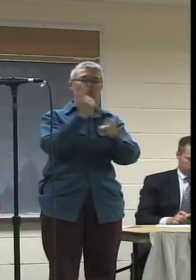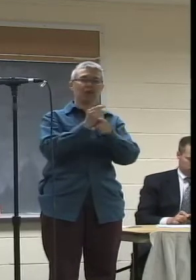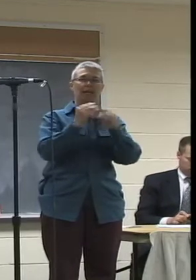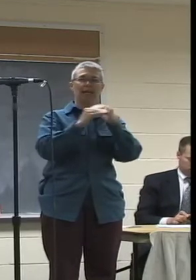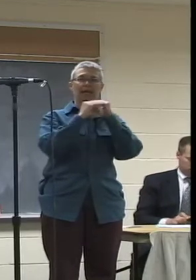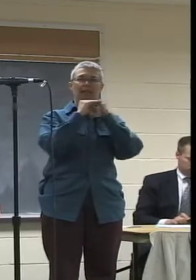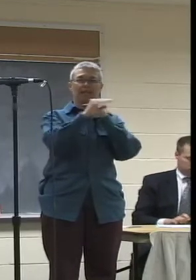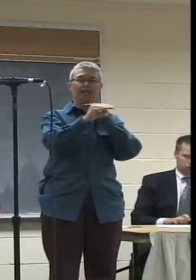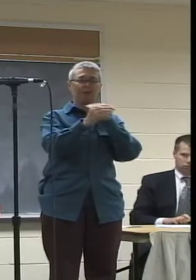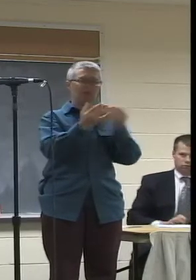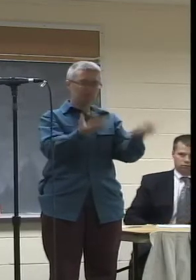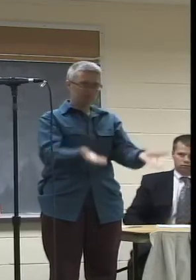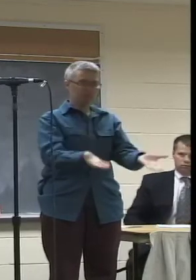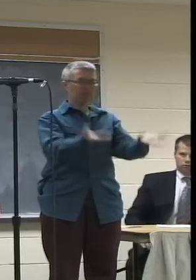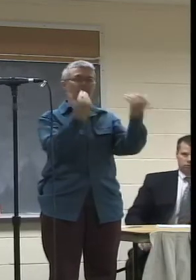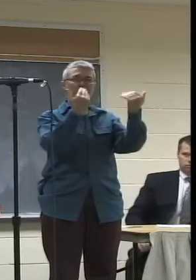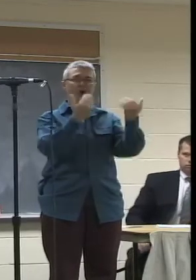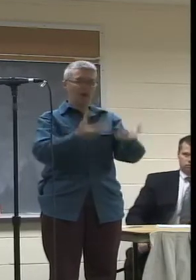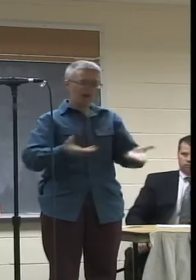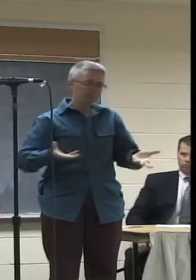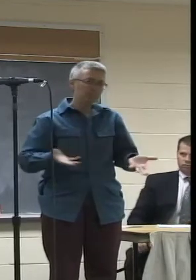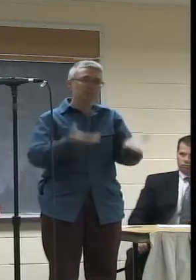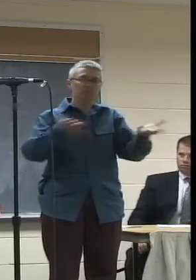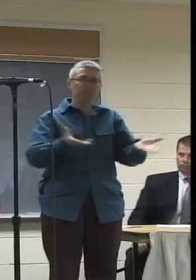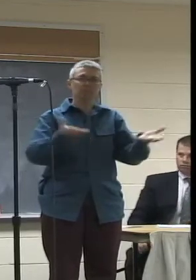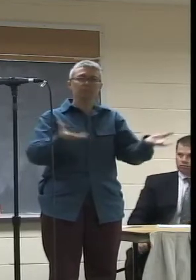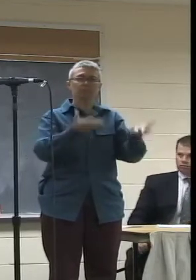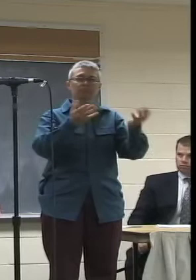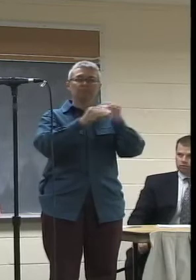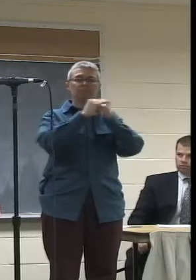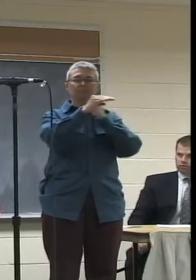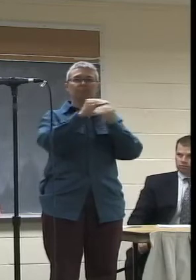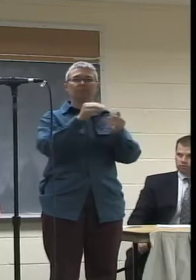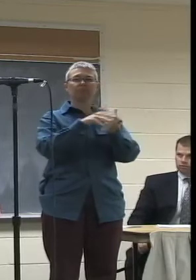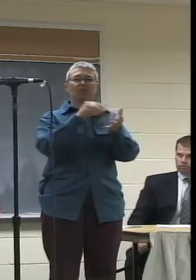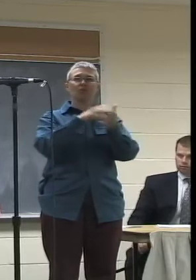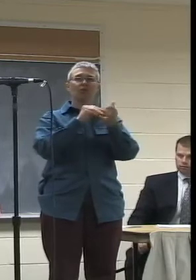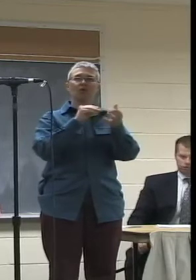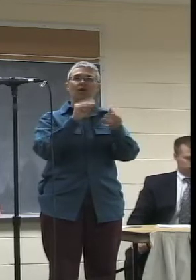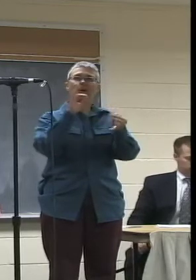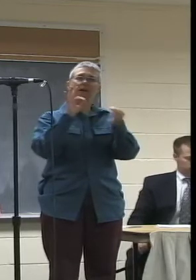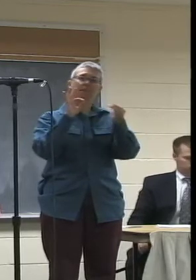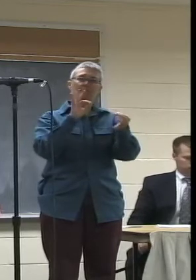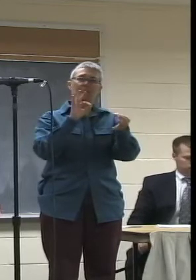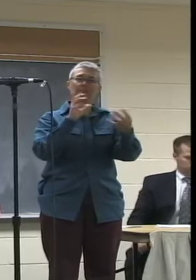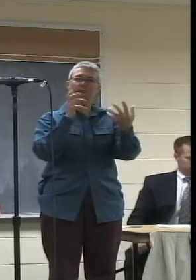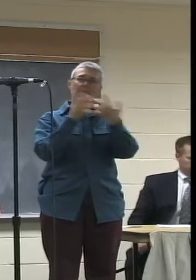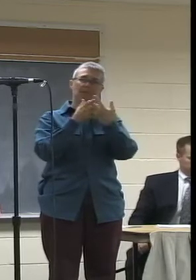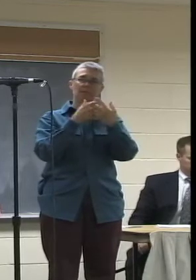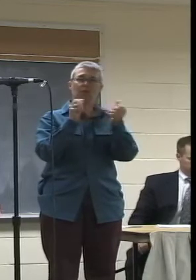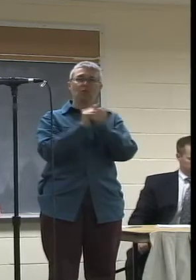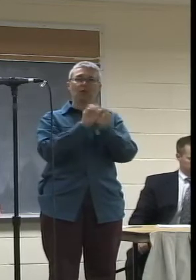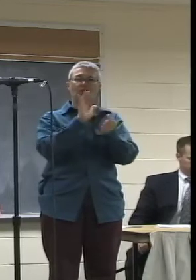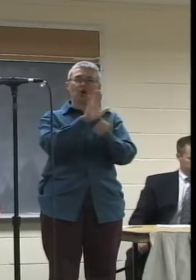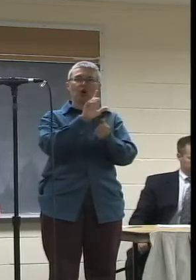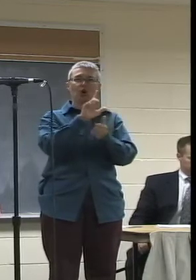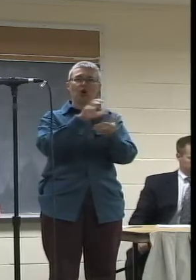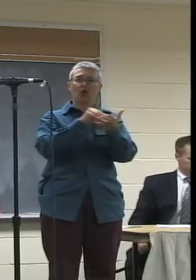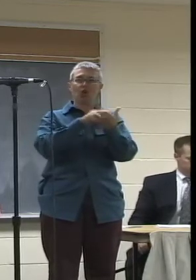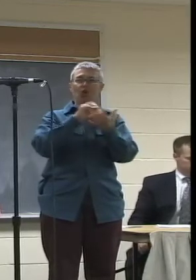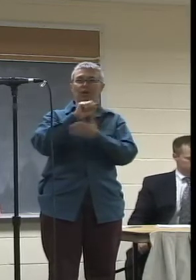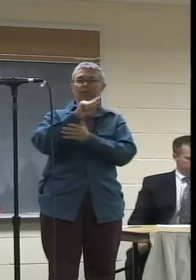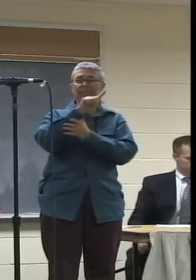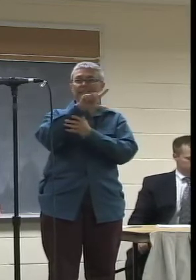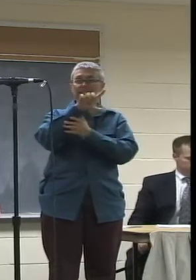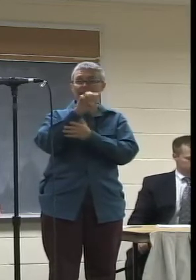orchestrated to meet her needs and her particular learning style. And it was a remarkable